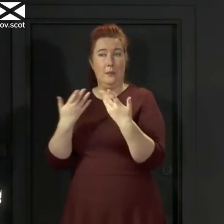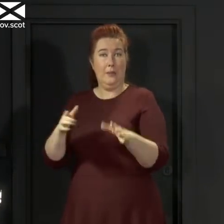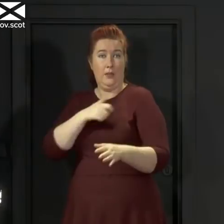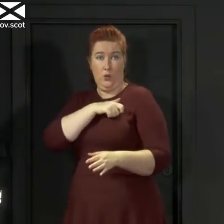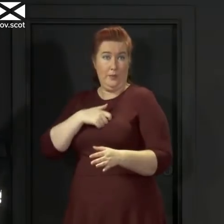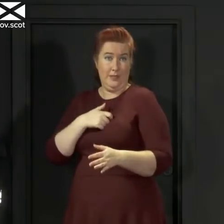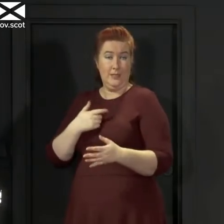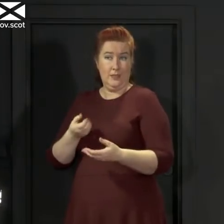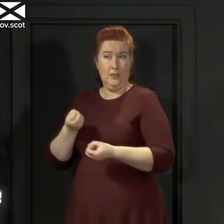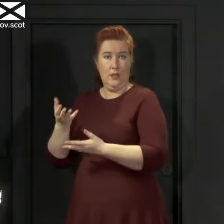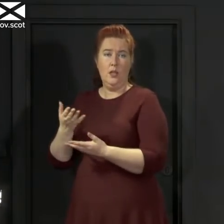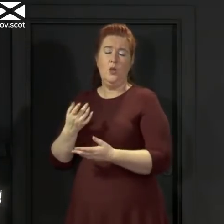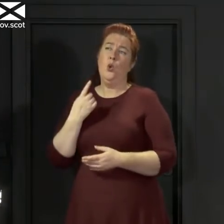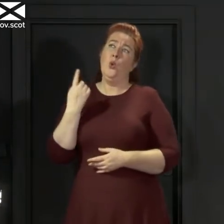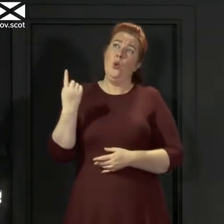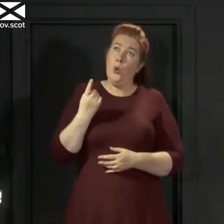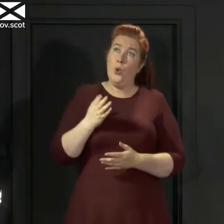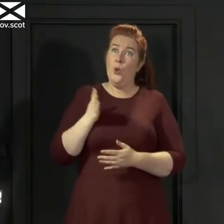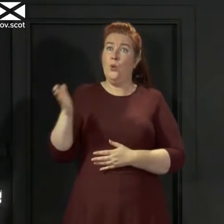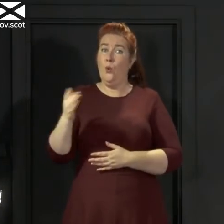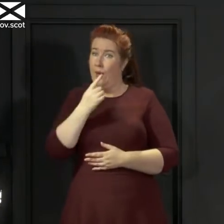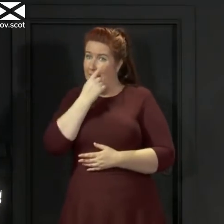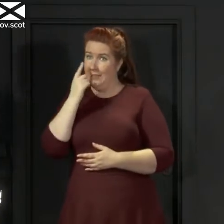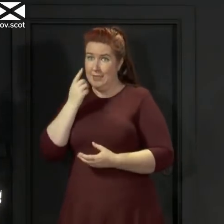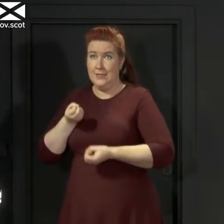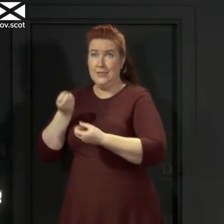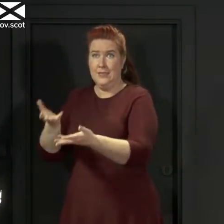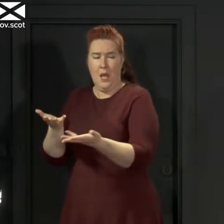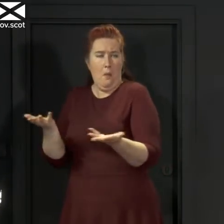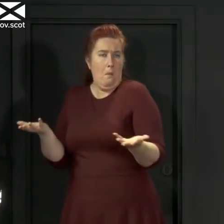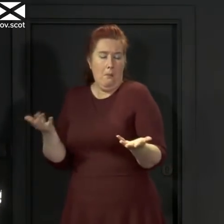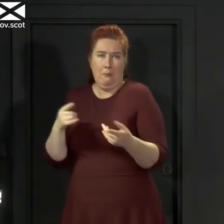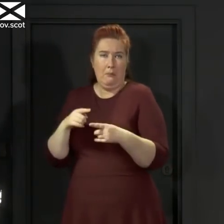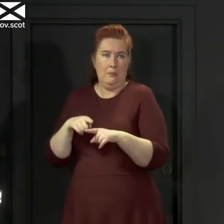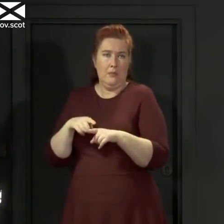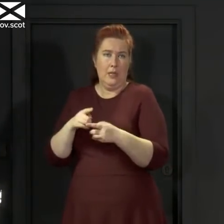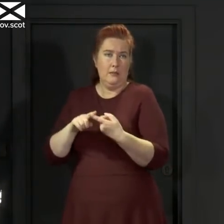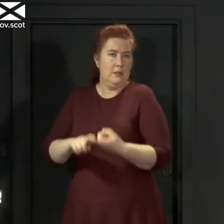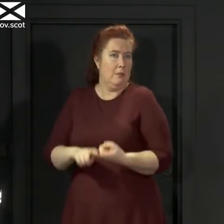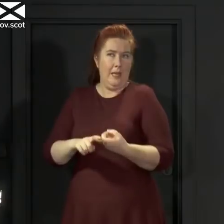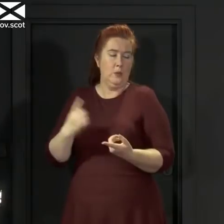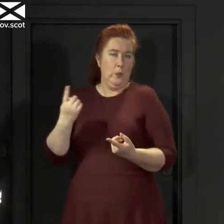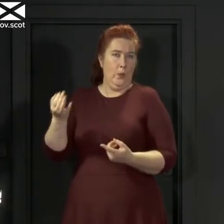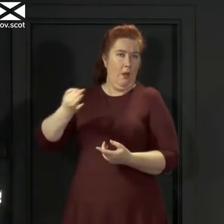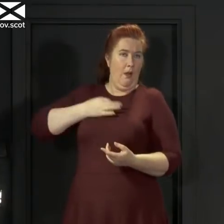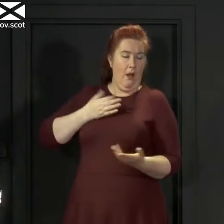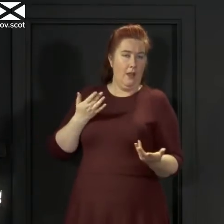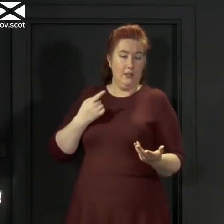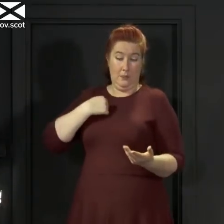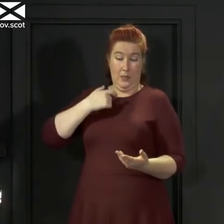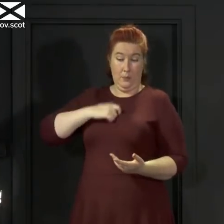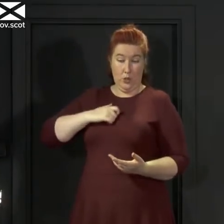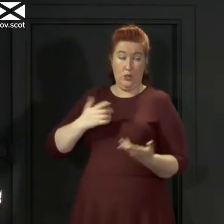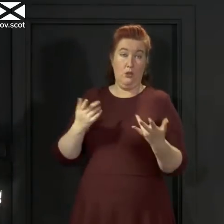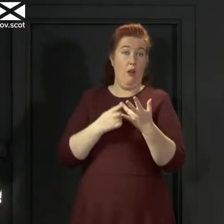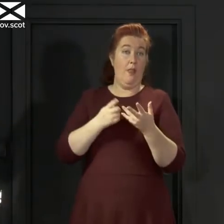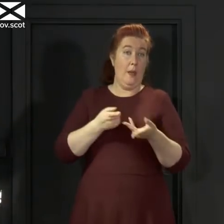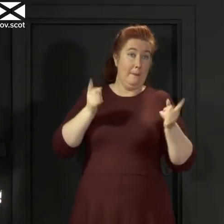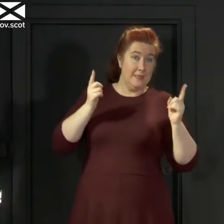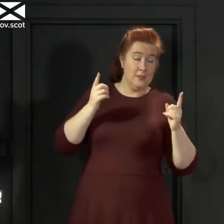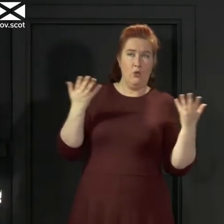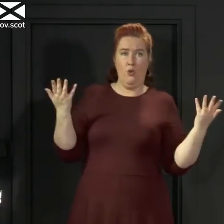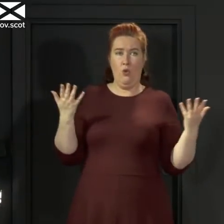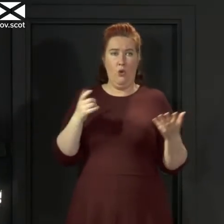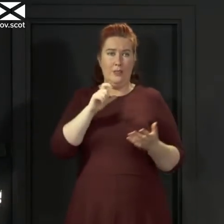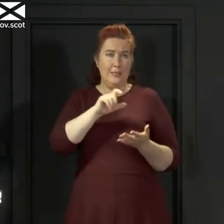answer is yes obviously who would go would depend on the nature of the request whether that would be me personally or another minister or the chief medical